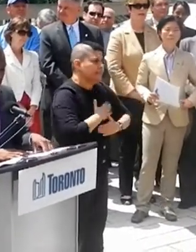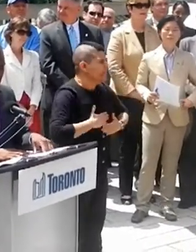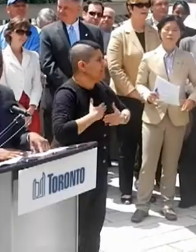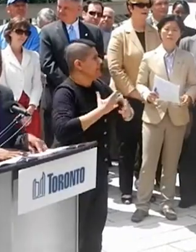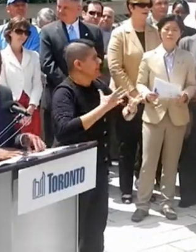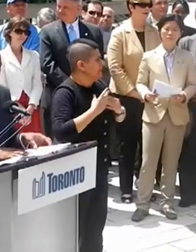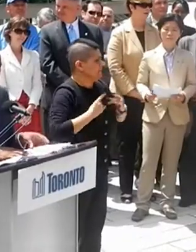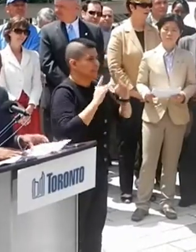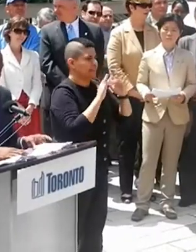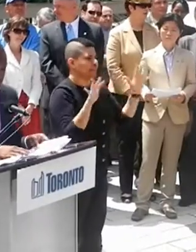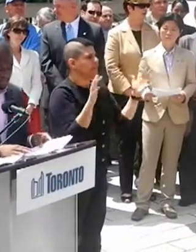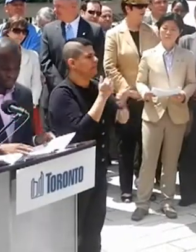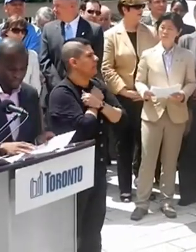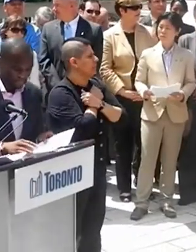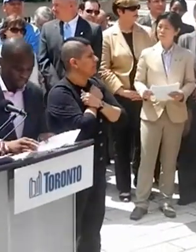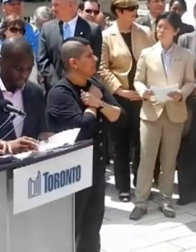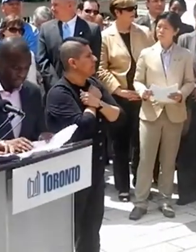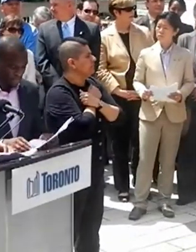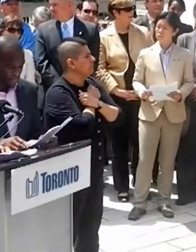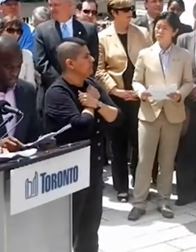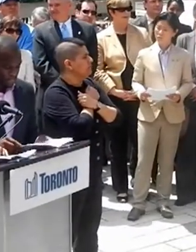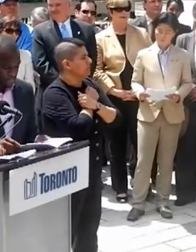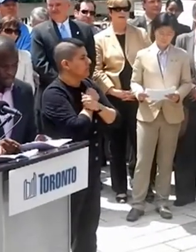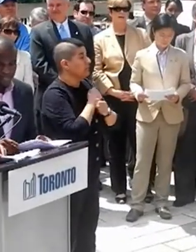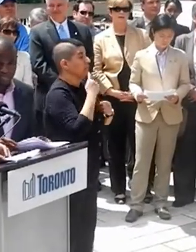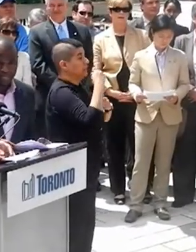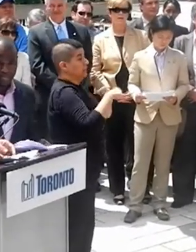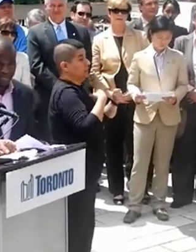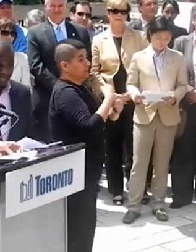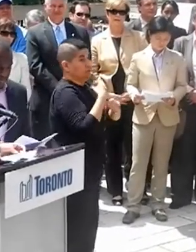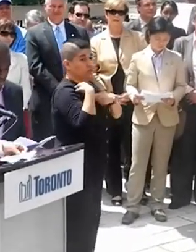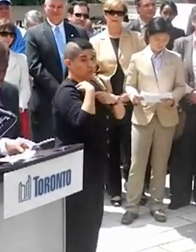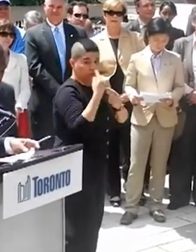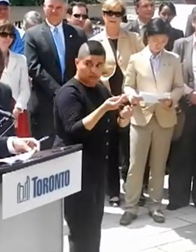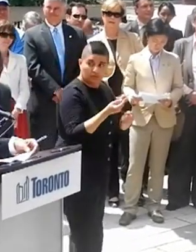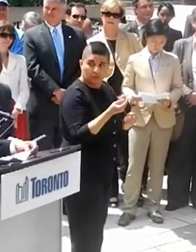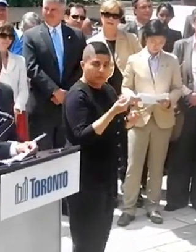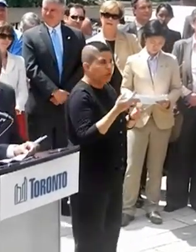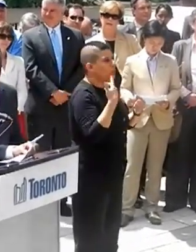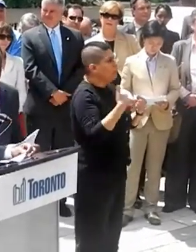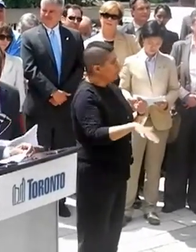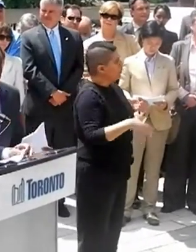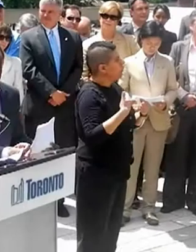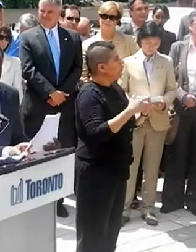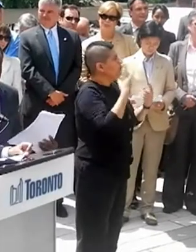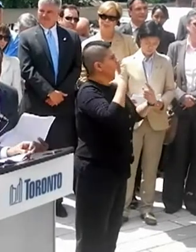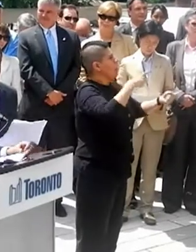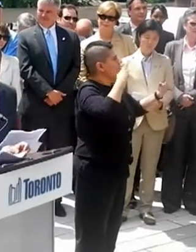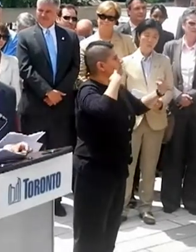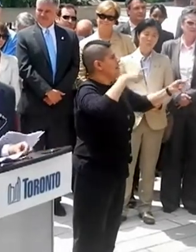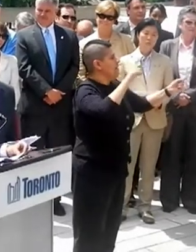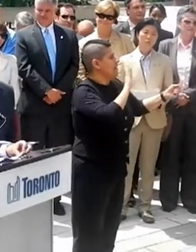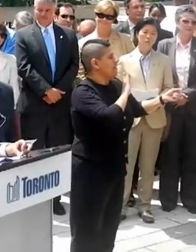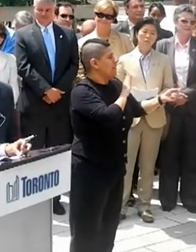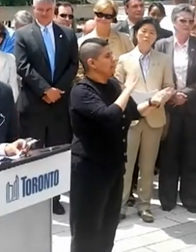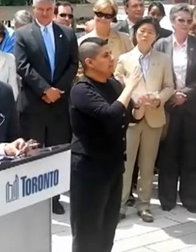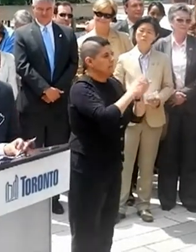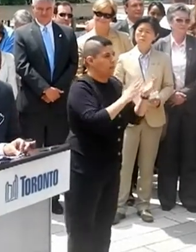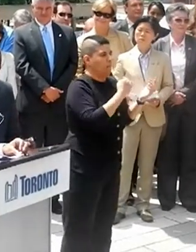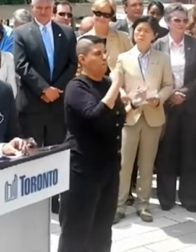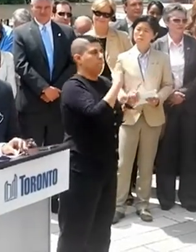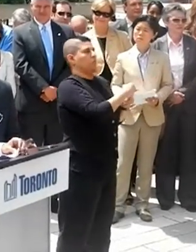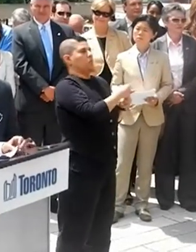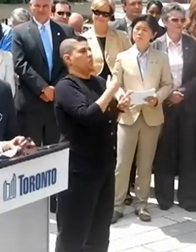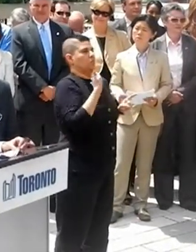diversity and love. This past year has brought us significant triumphs to celebrate, as well as some sober reminders